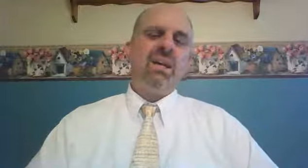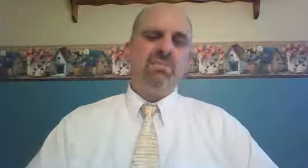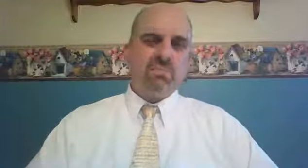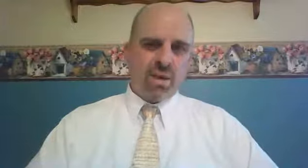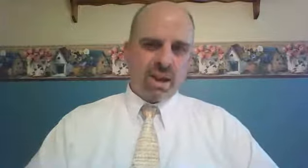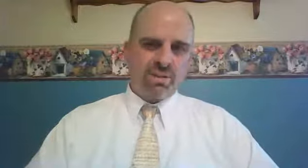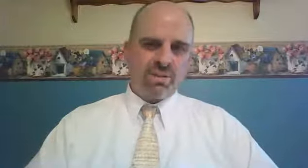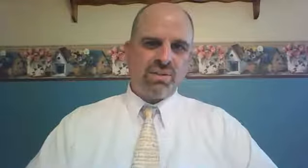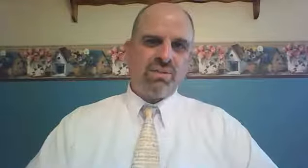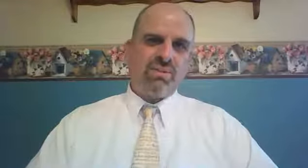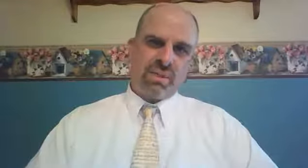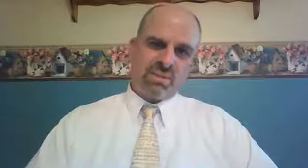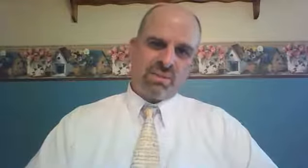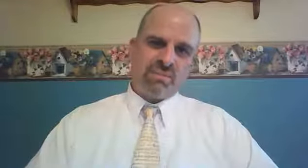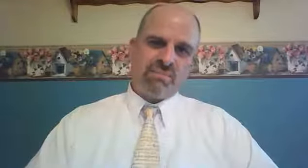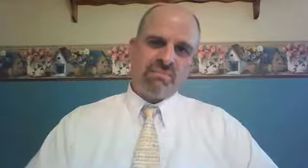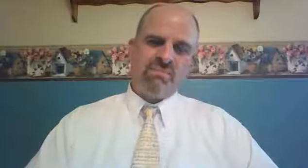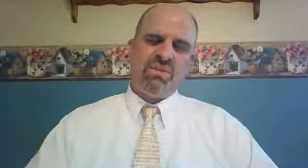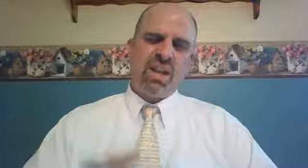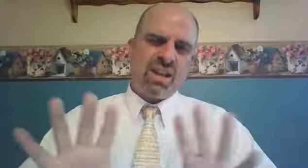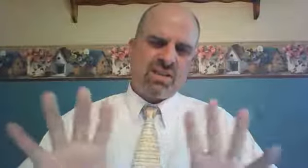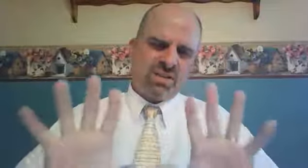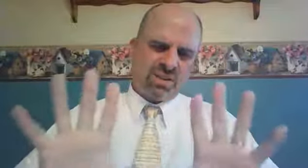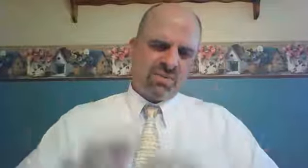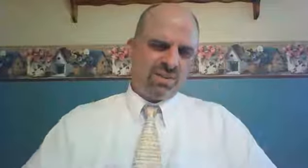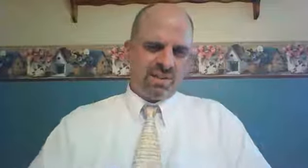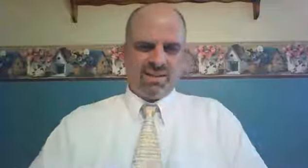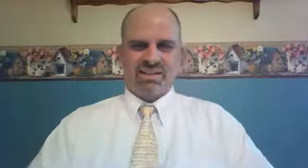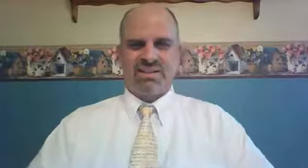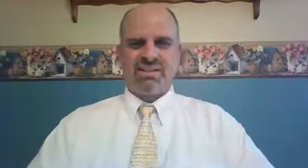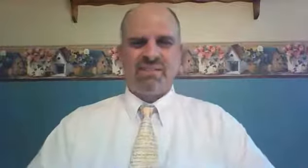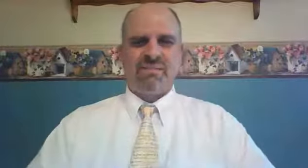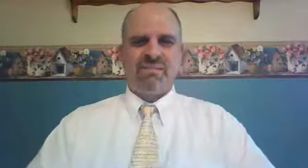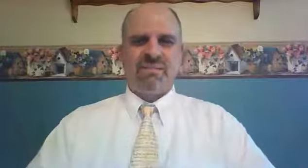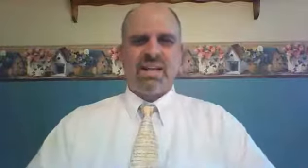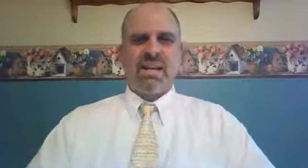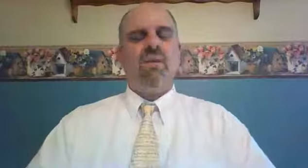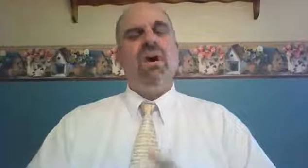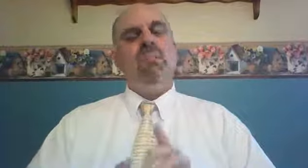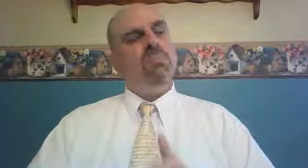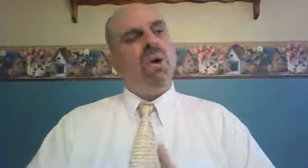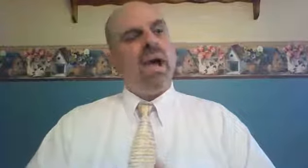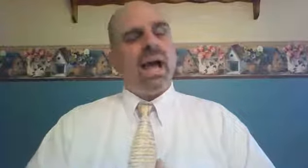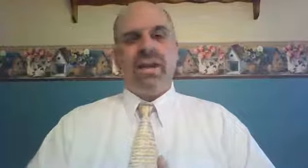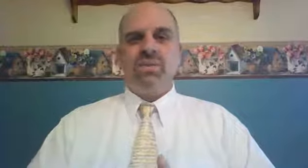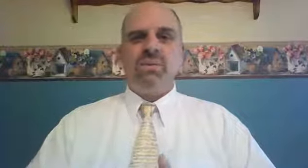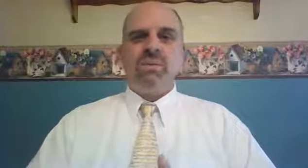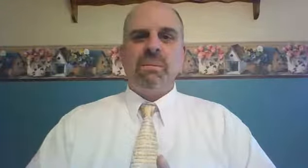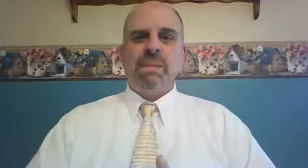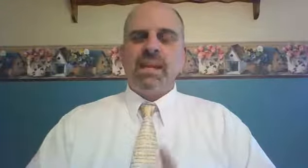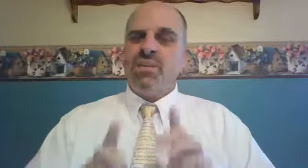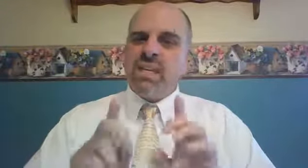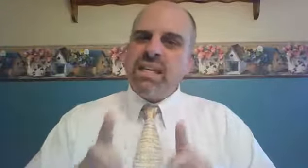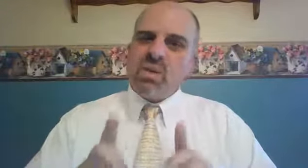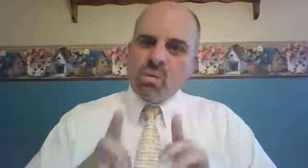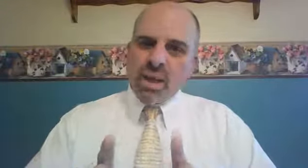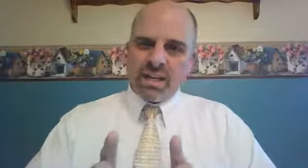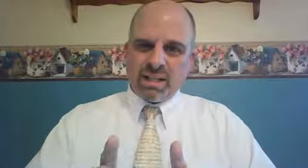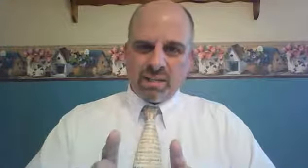in Boaz's field. Just a coincidence. Now, Boaz is a near relative